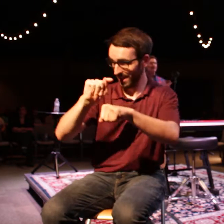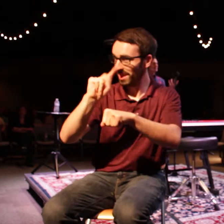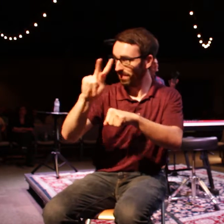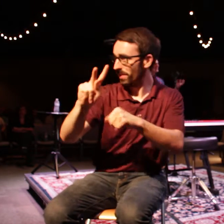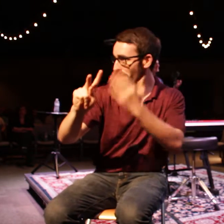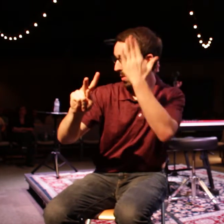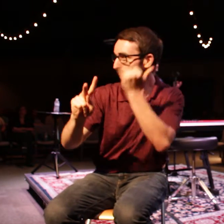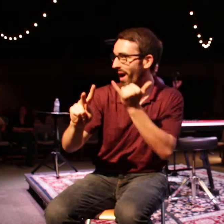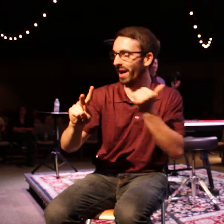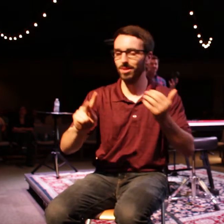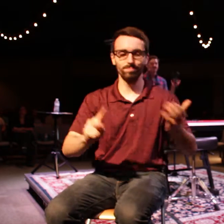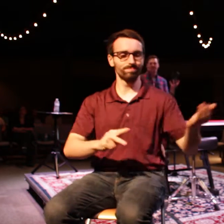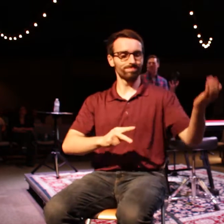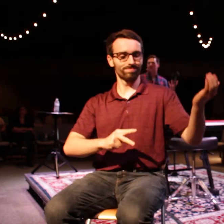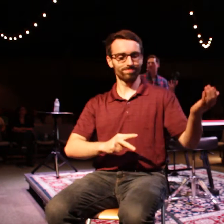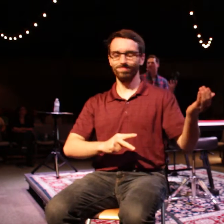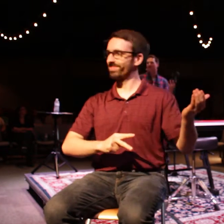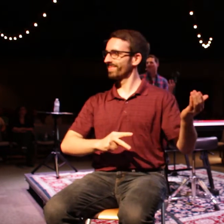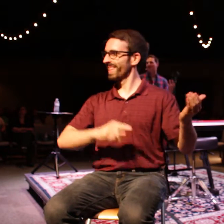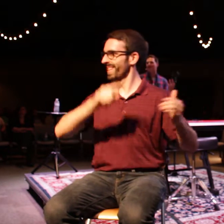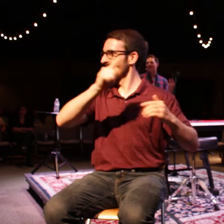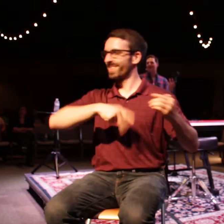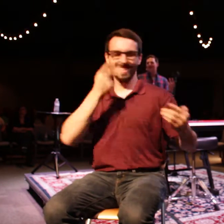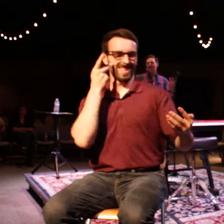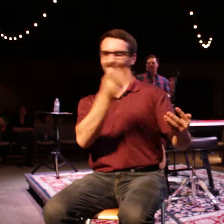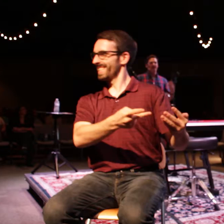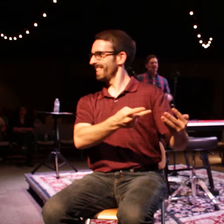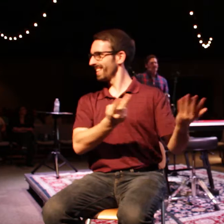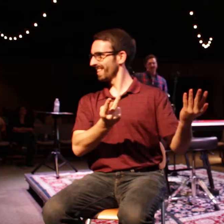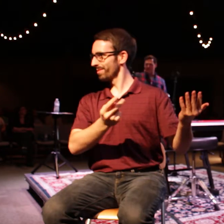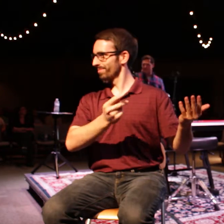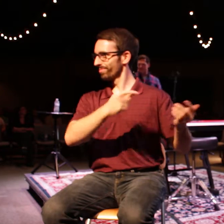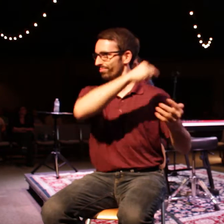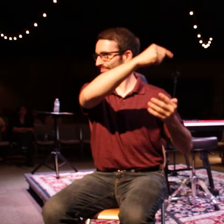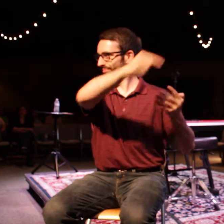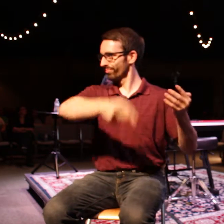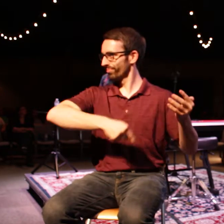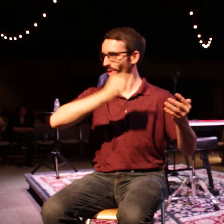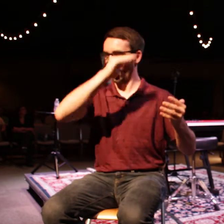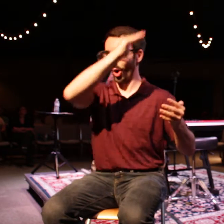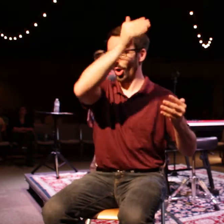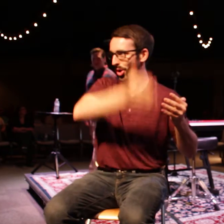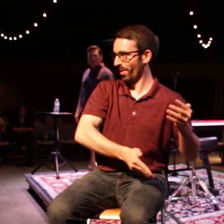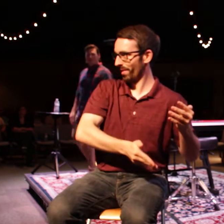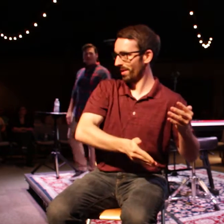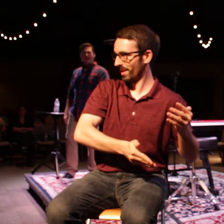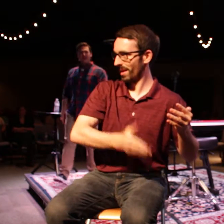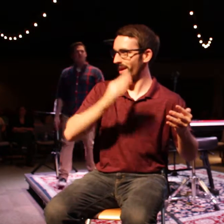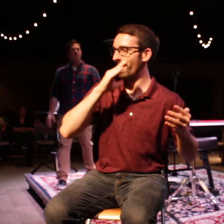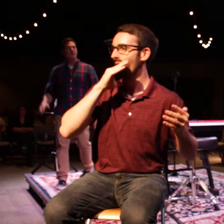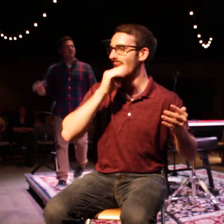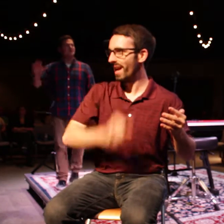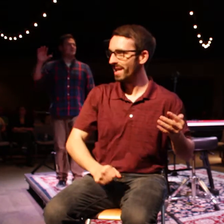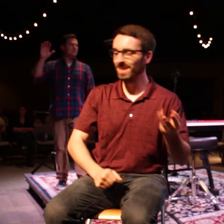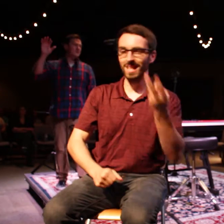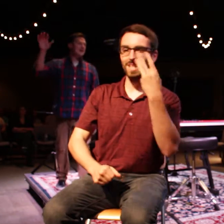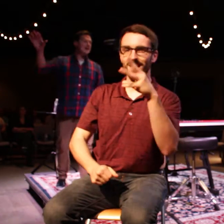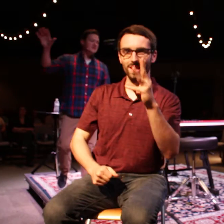never see that he was missing part of a finger. From there, at 18 years old, he joined the military. He went to Alaska